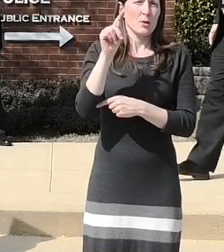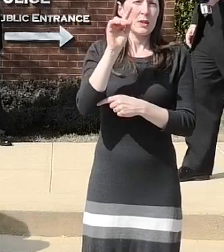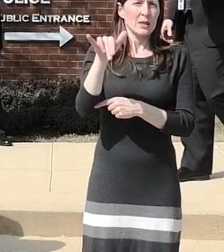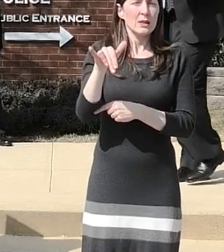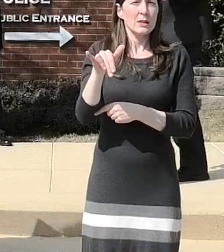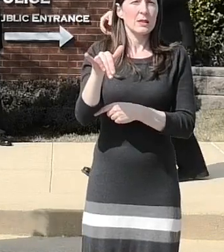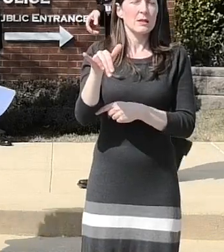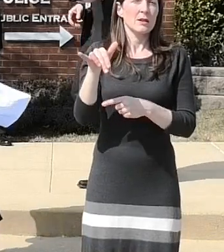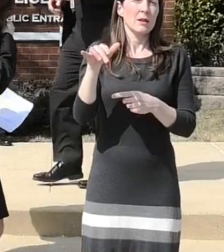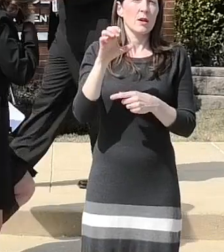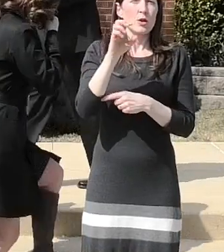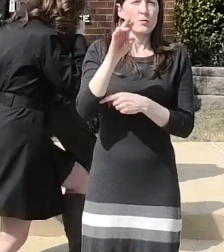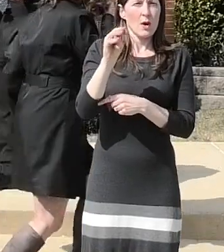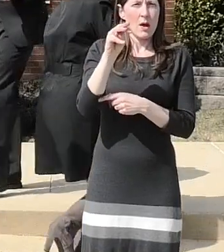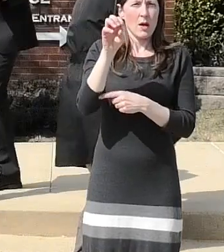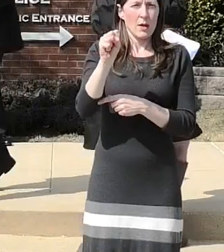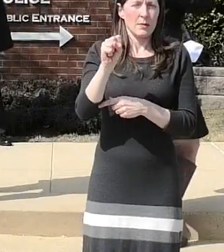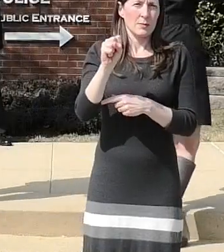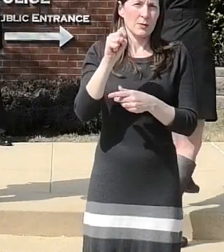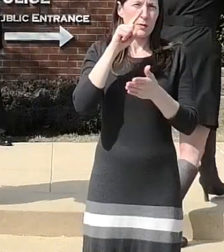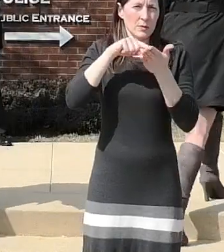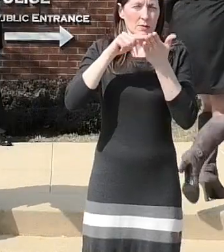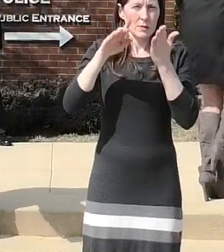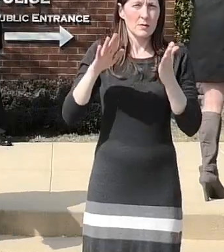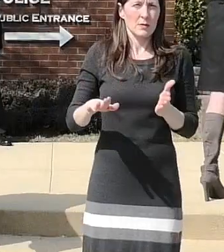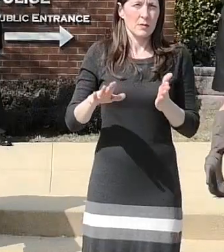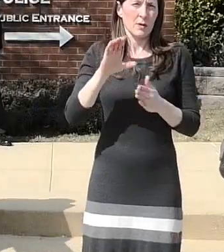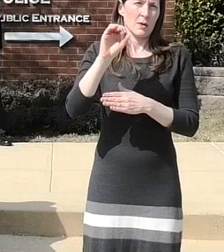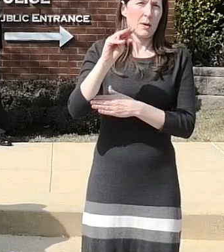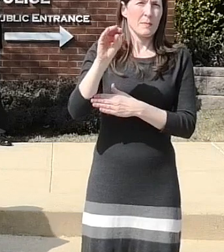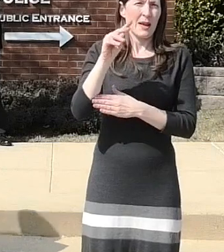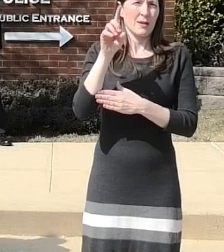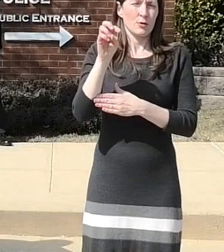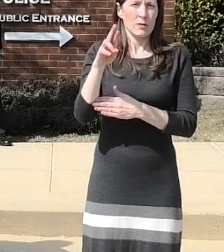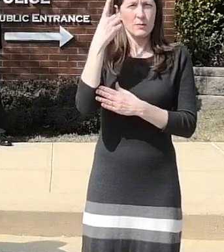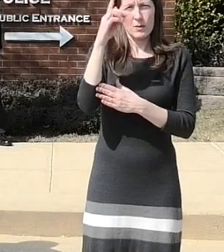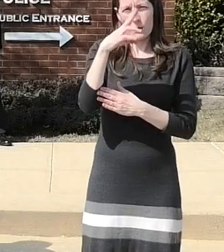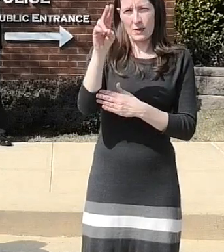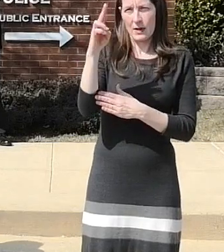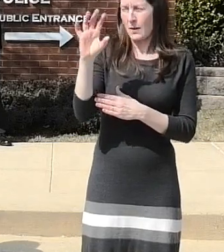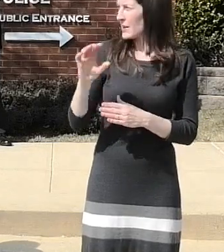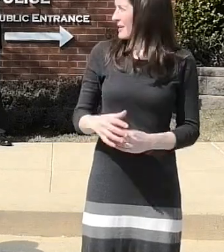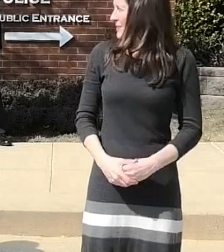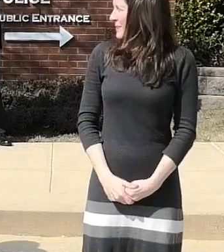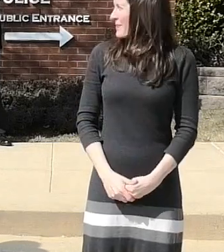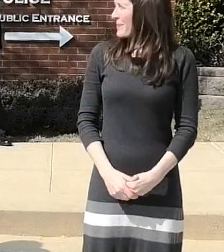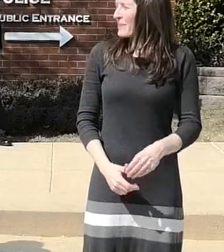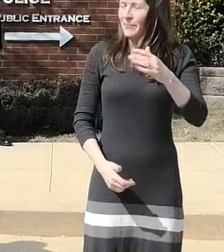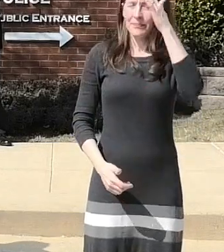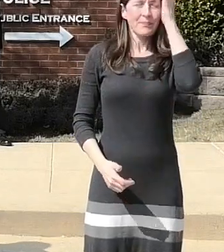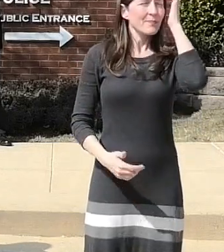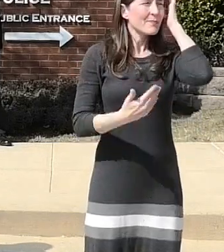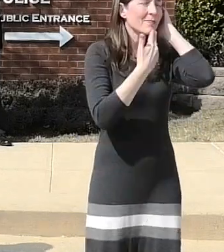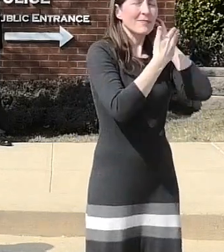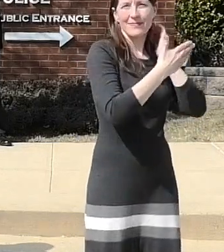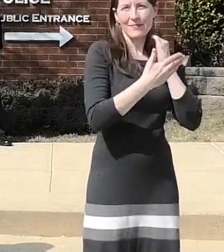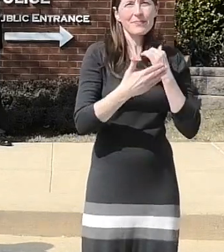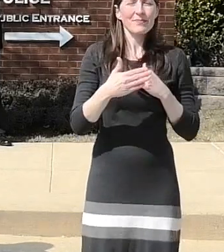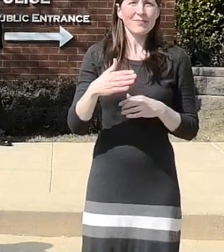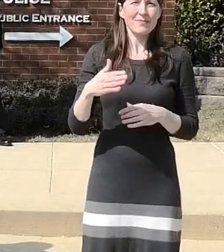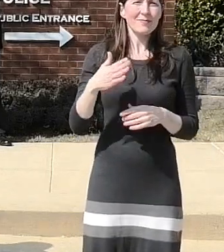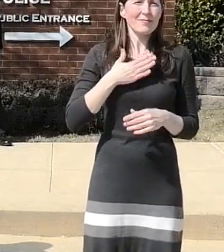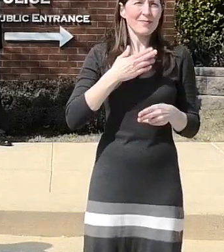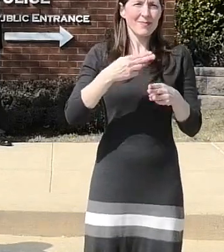thanks sherry good afternoon my name is jason